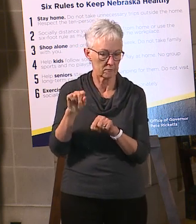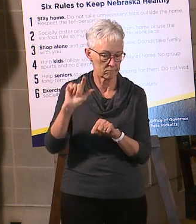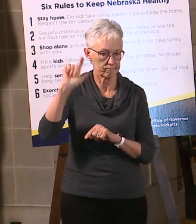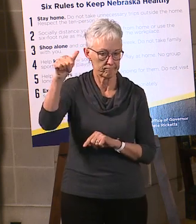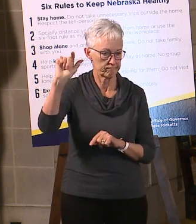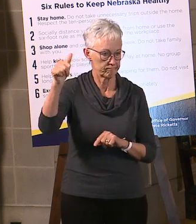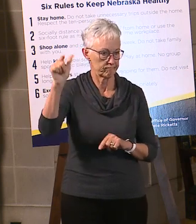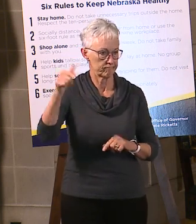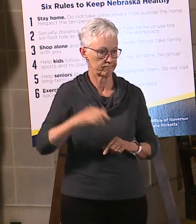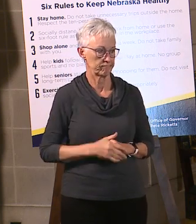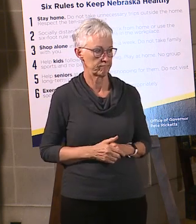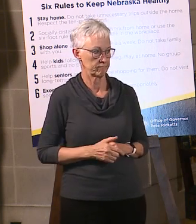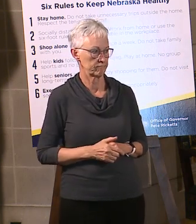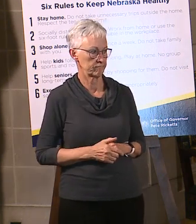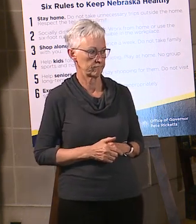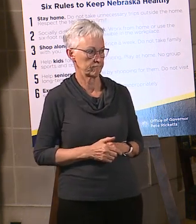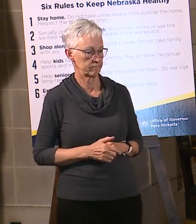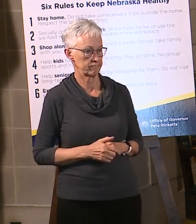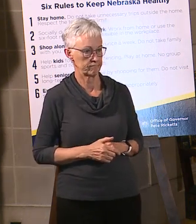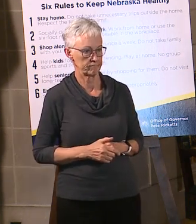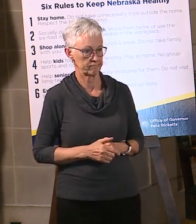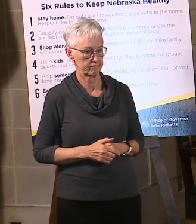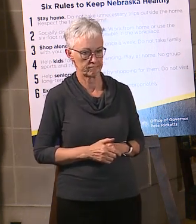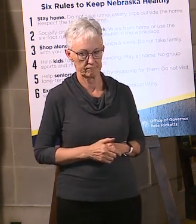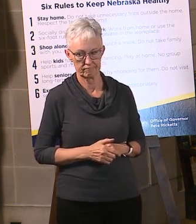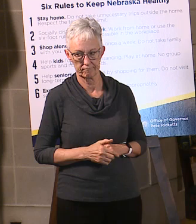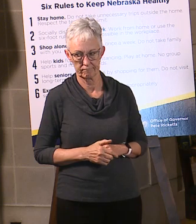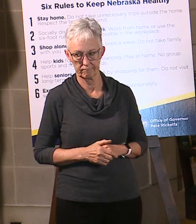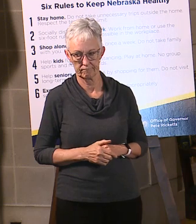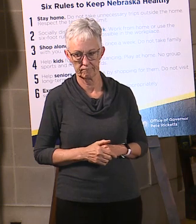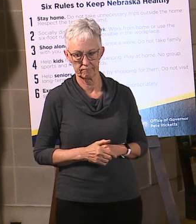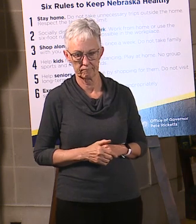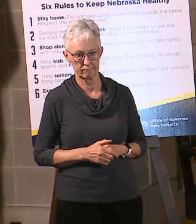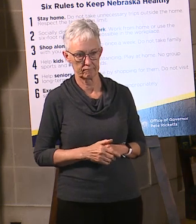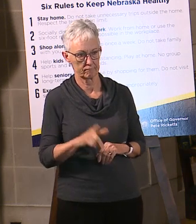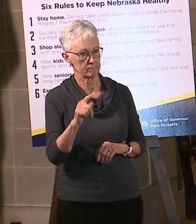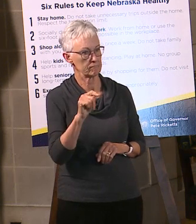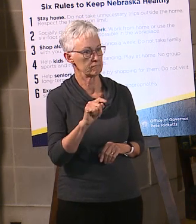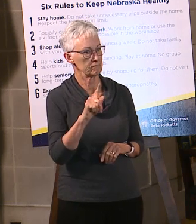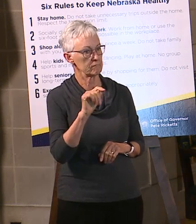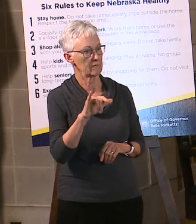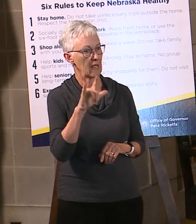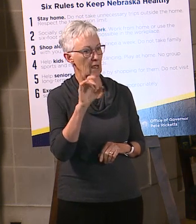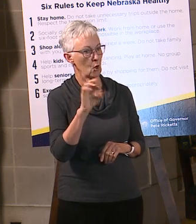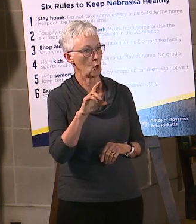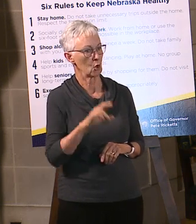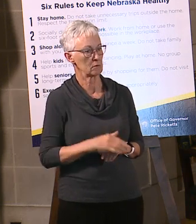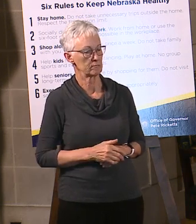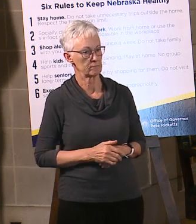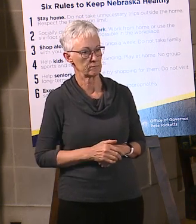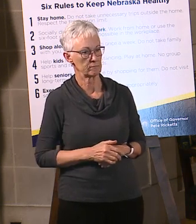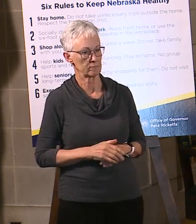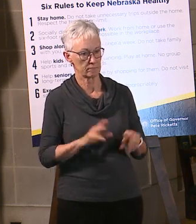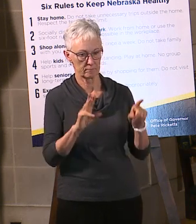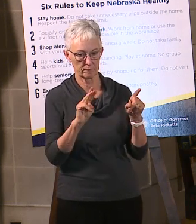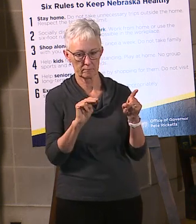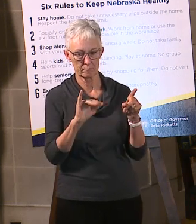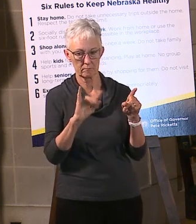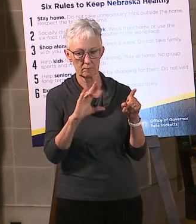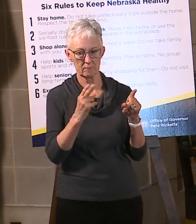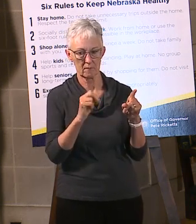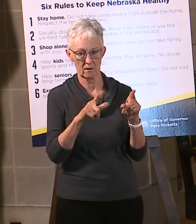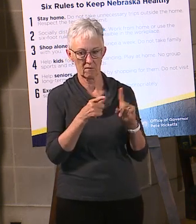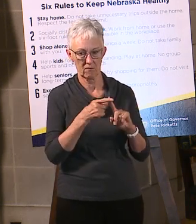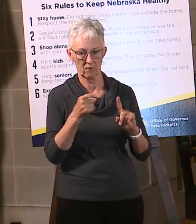on that as we get closer to the end of the month. And Taylor, do you have questions that we're texting at? Michael from the Dakota County Star